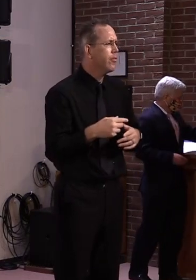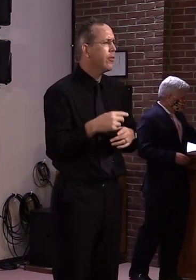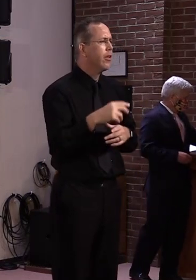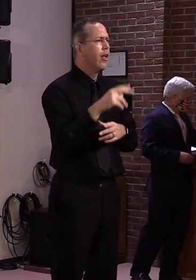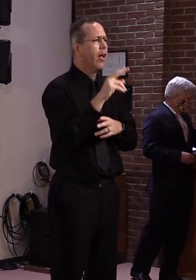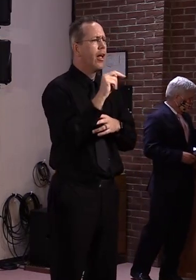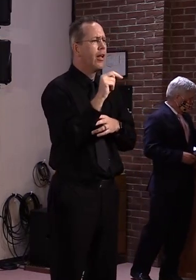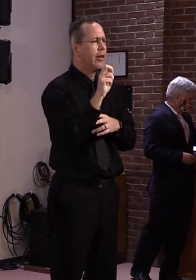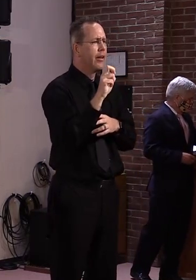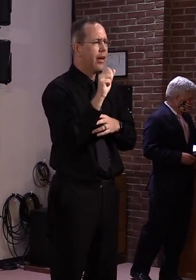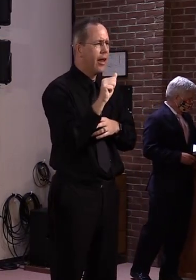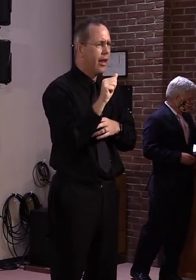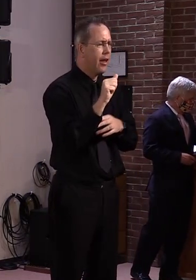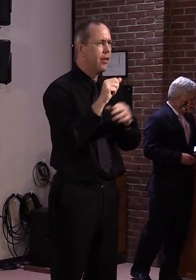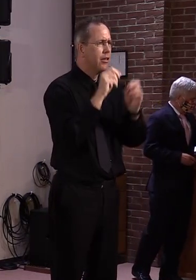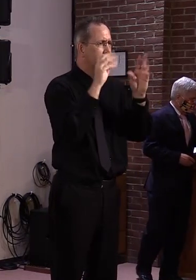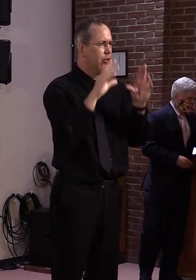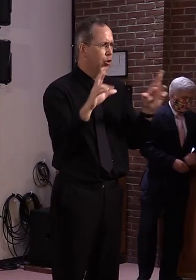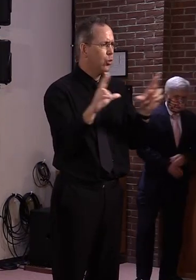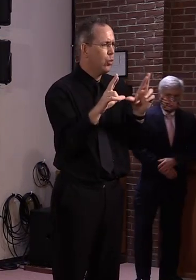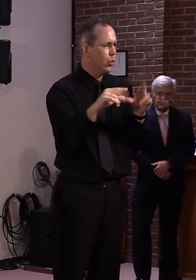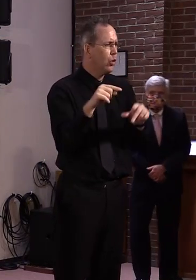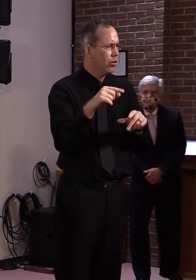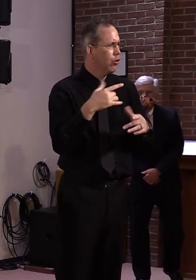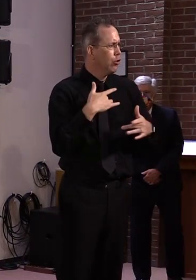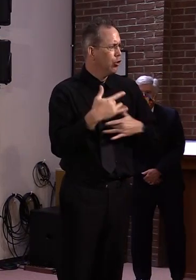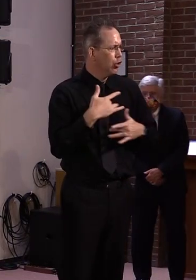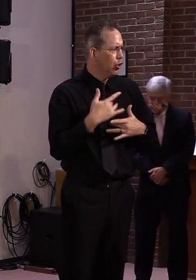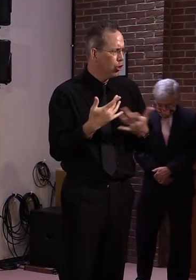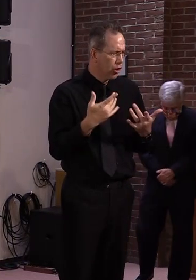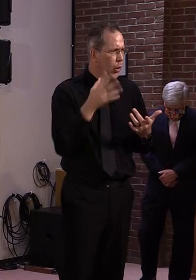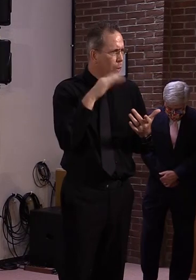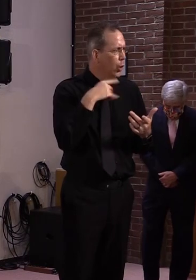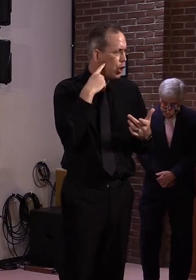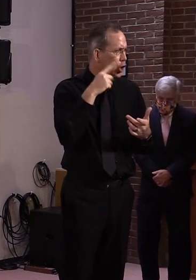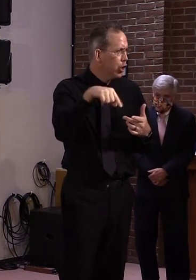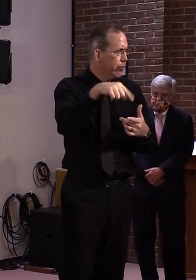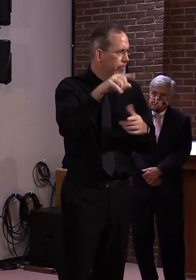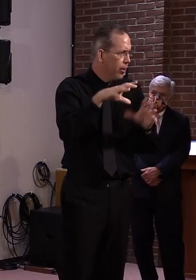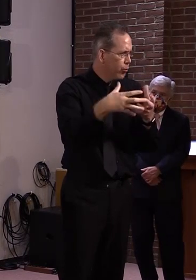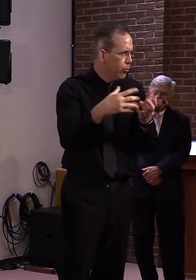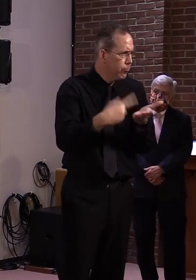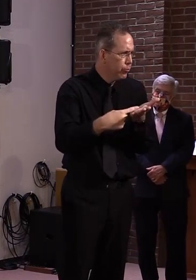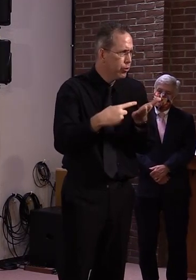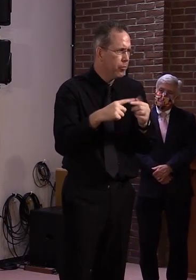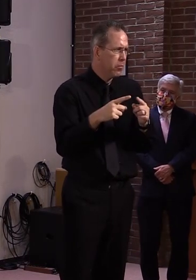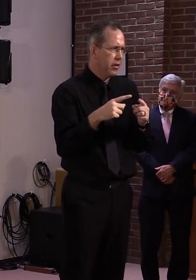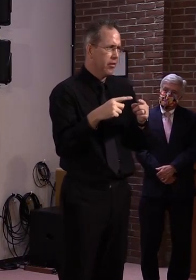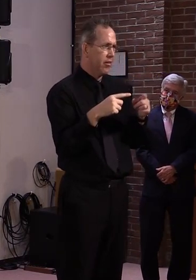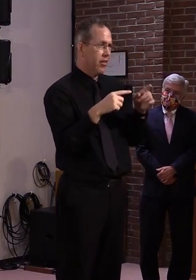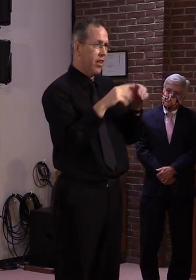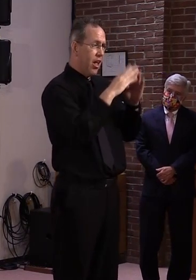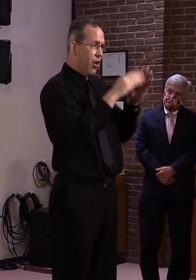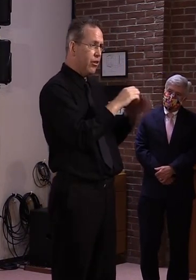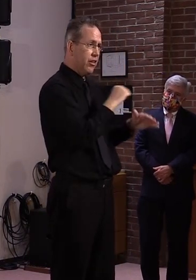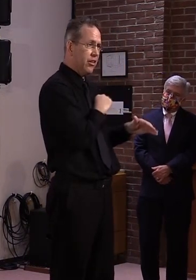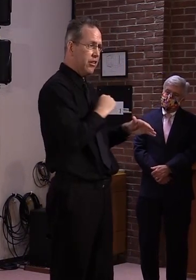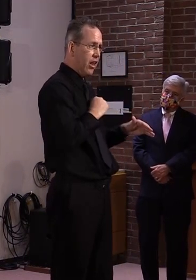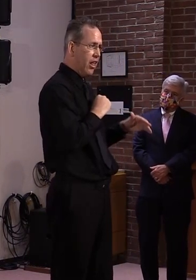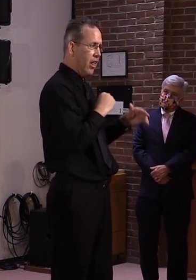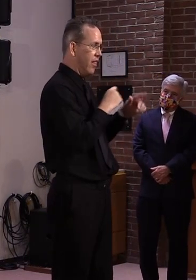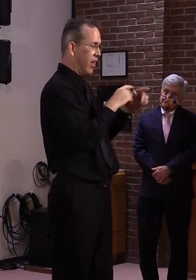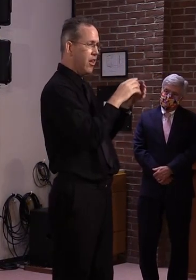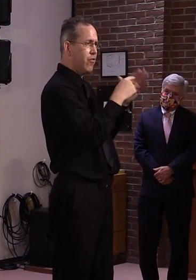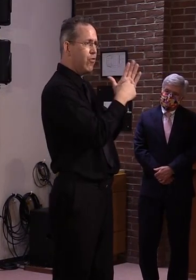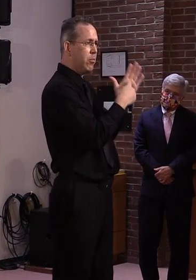Um, but, uh, but again, you know, the committees of jurisdiction have been in session and, and if they had concerns, um, they should have probably brought them to